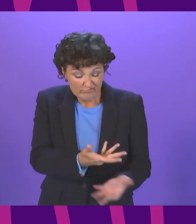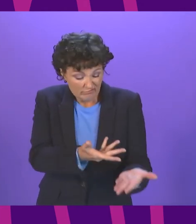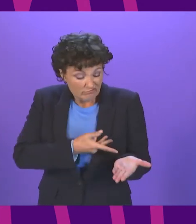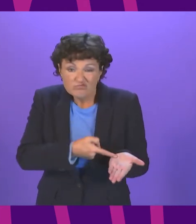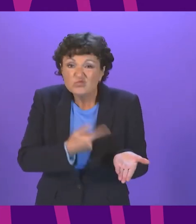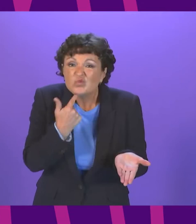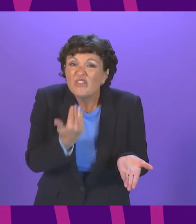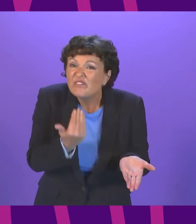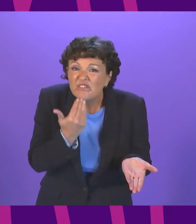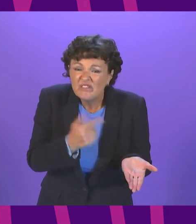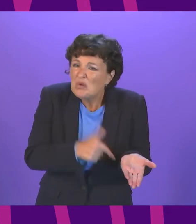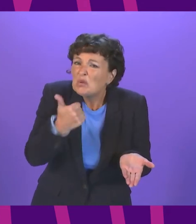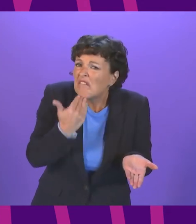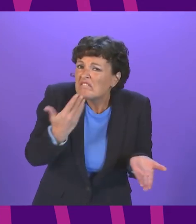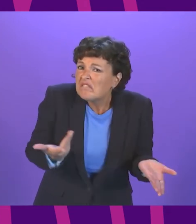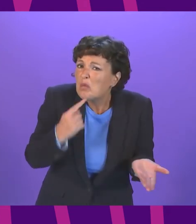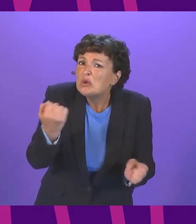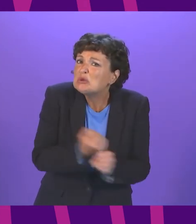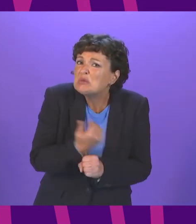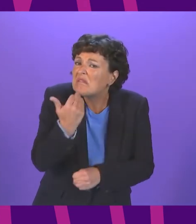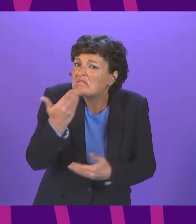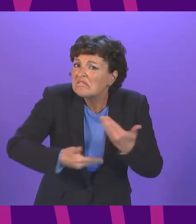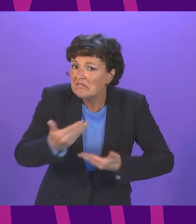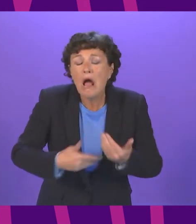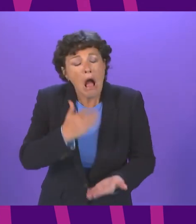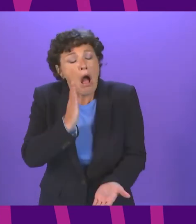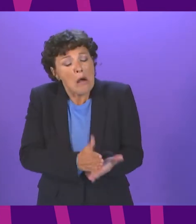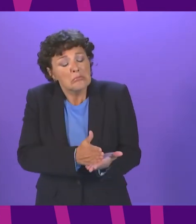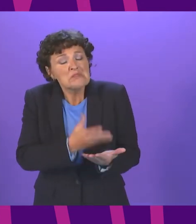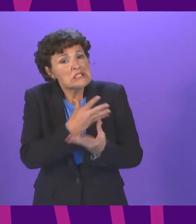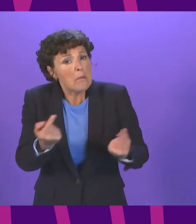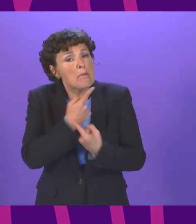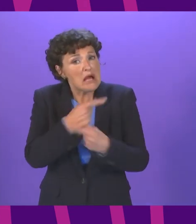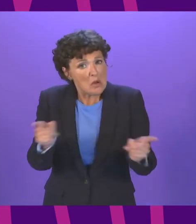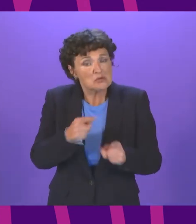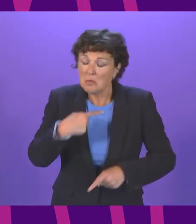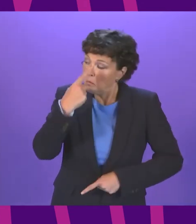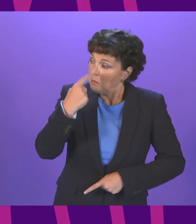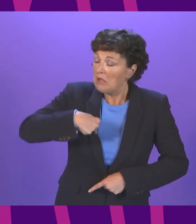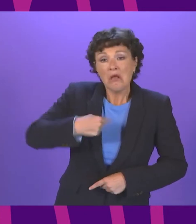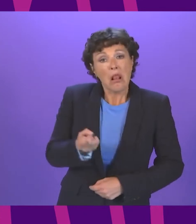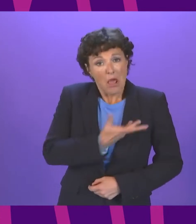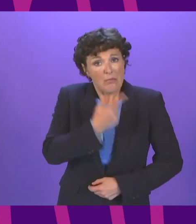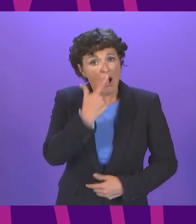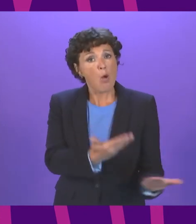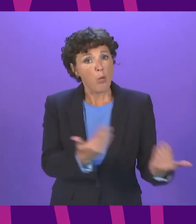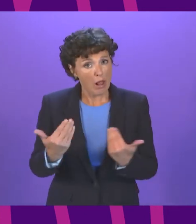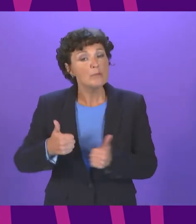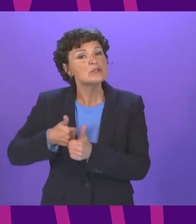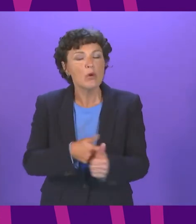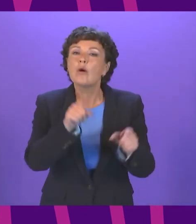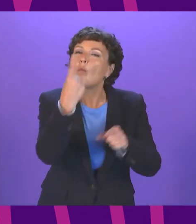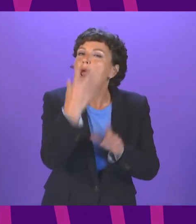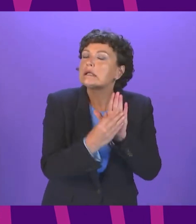bold enough and it won't do enough. Undoubtedly there are individual measures within these announcements that we can welcome and support Anne's Law